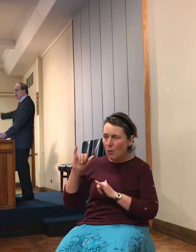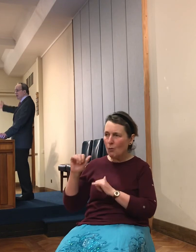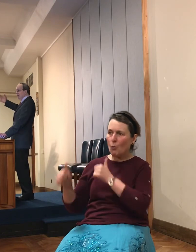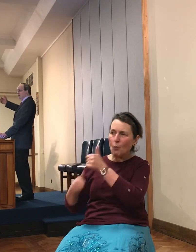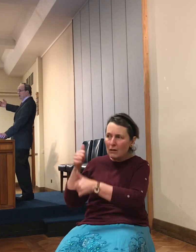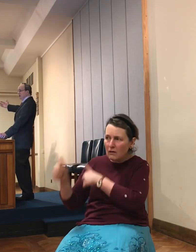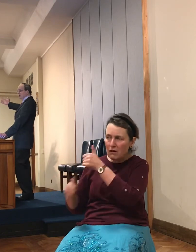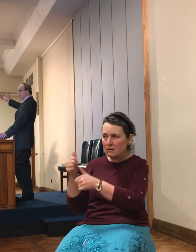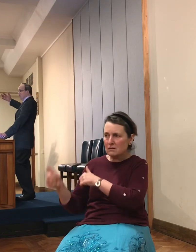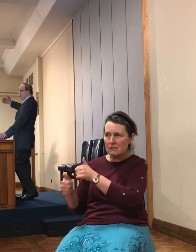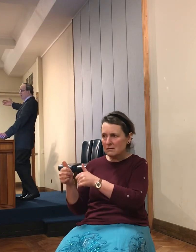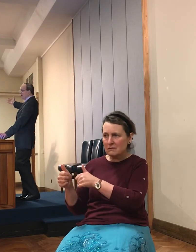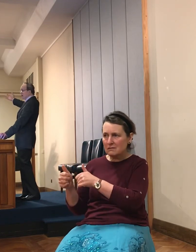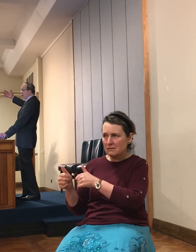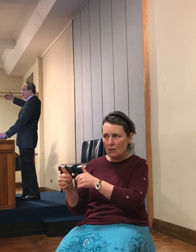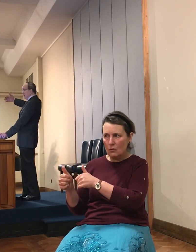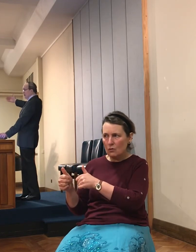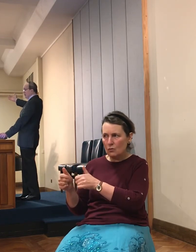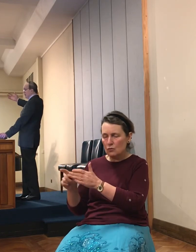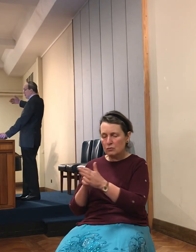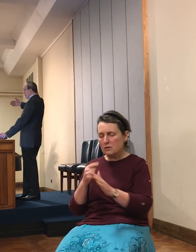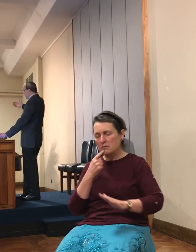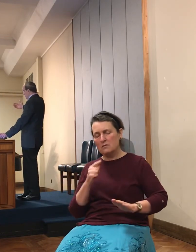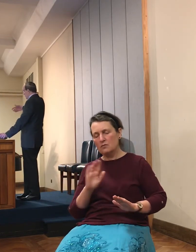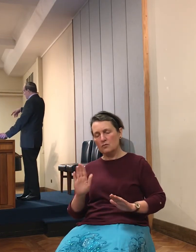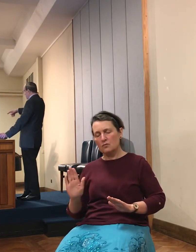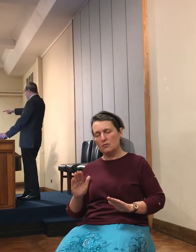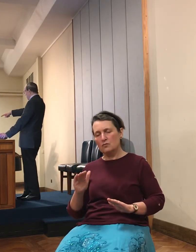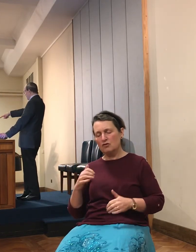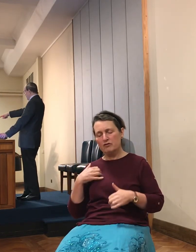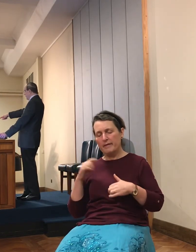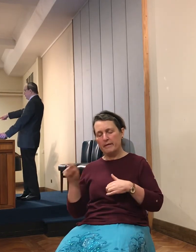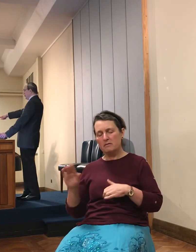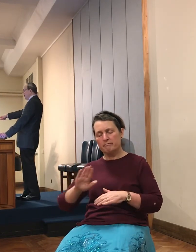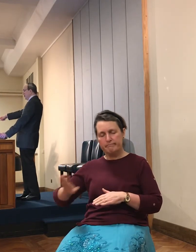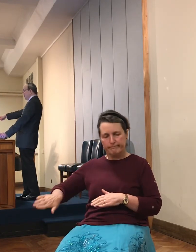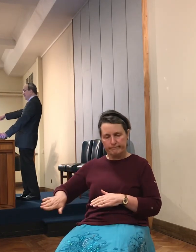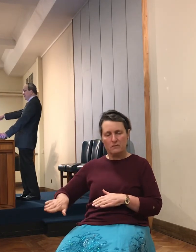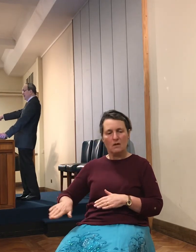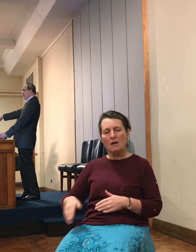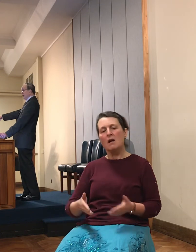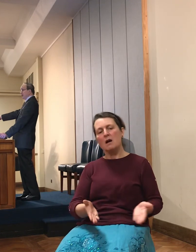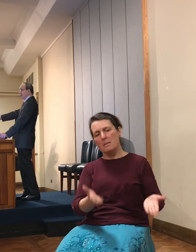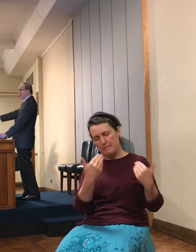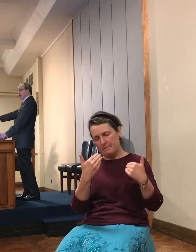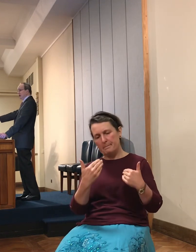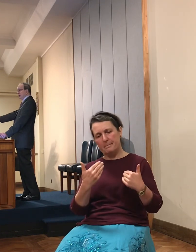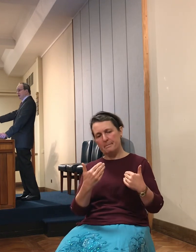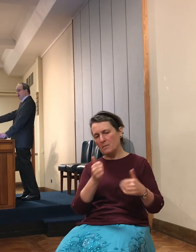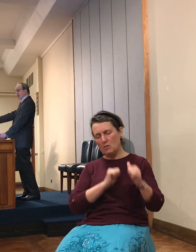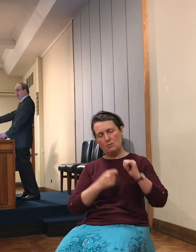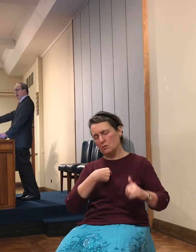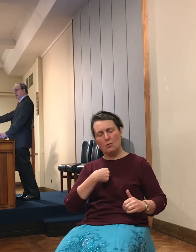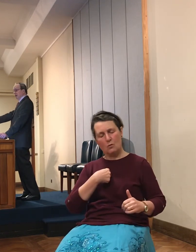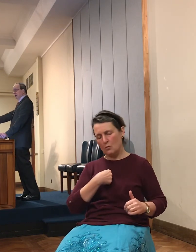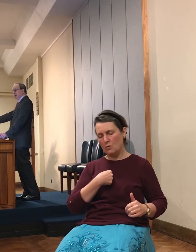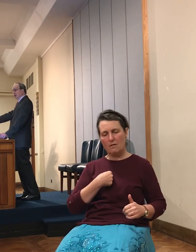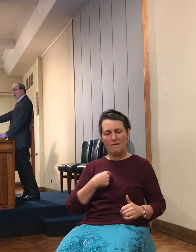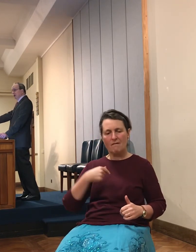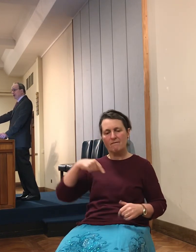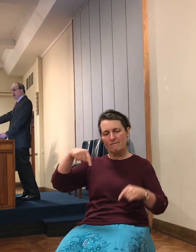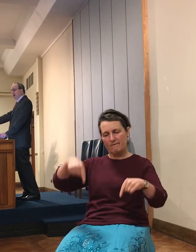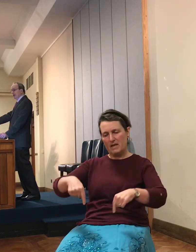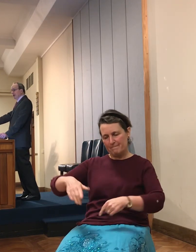Come here. Come here. put your feet upon the necks of those men